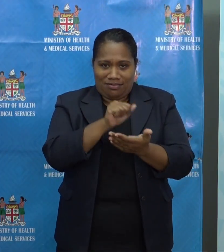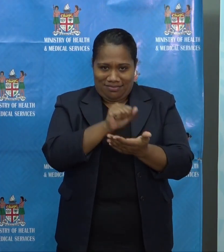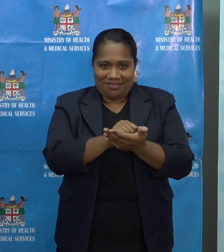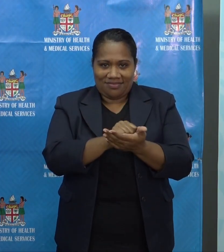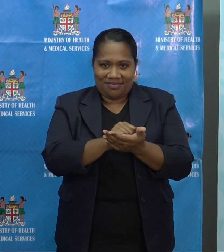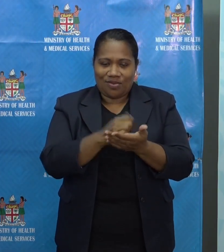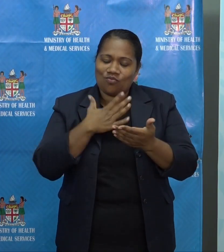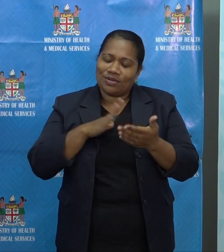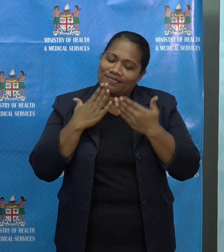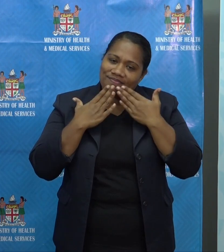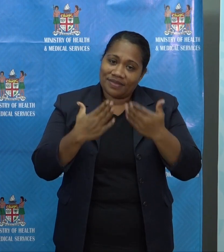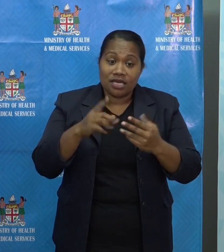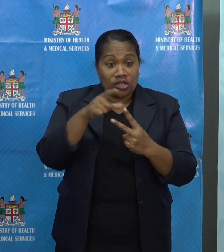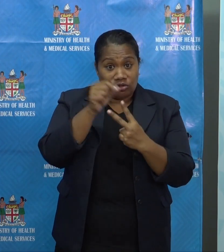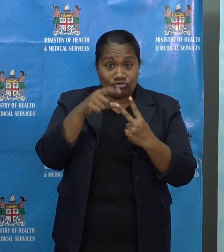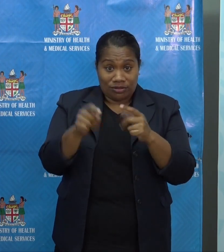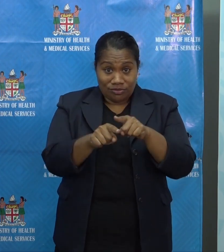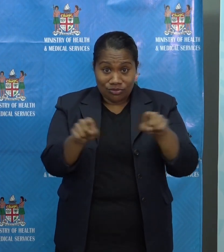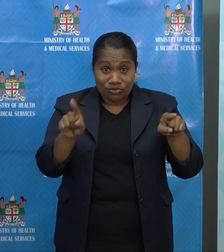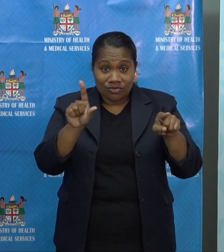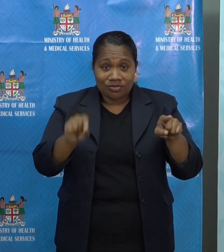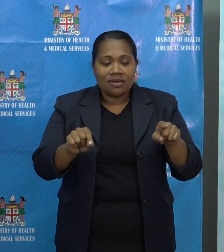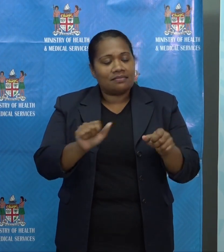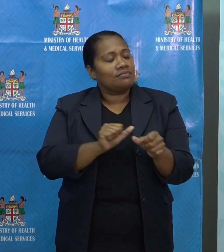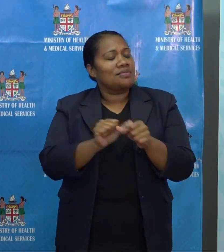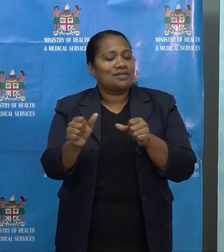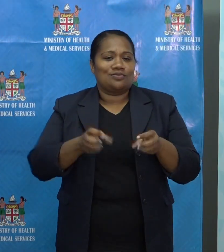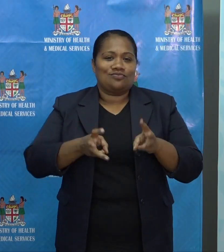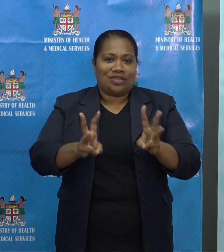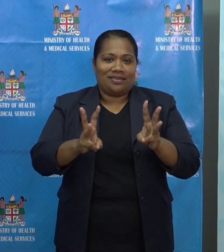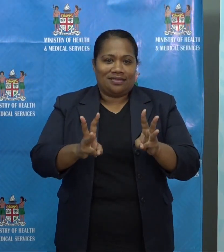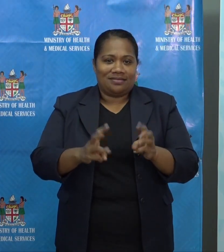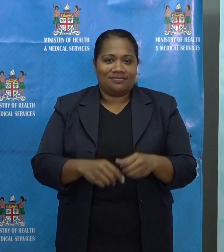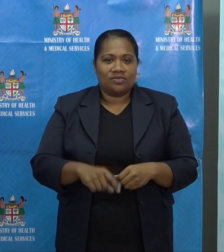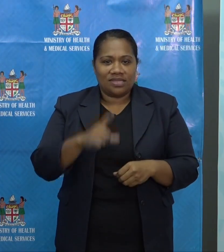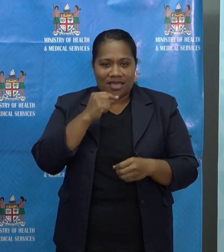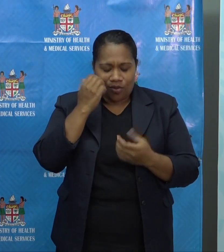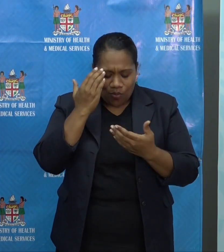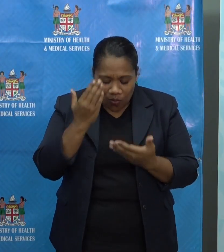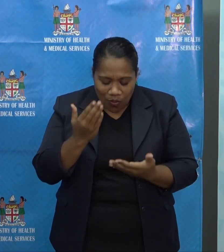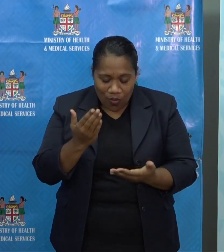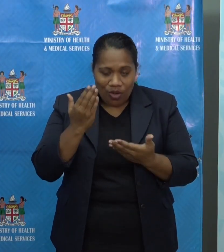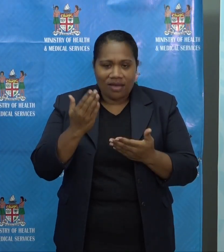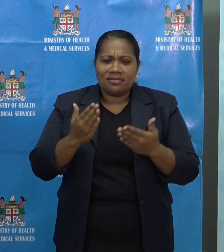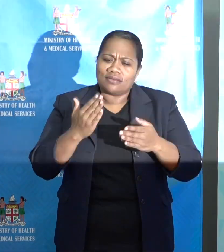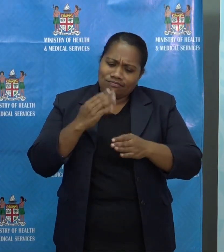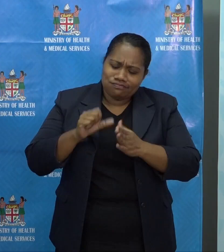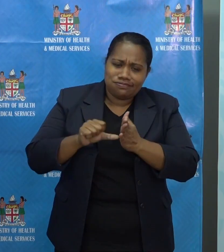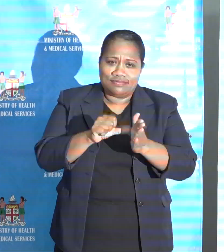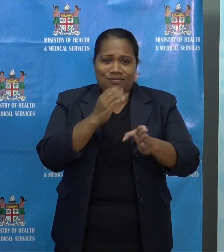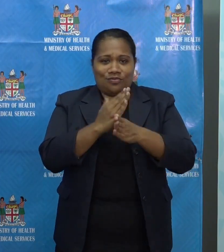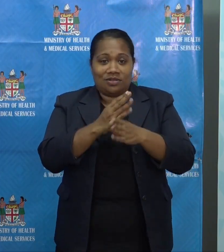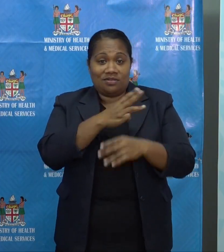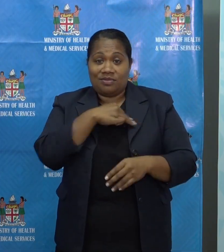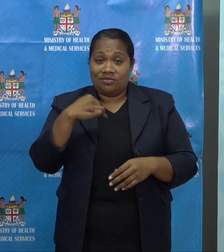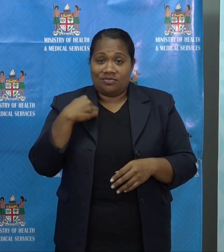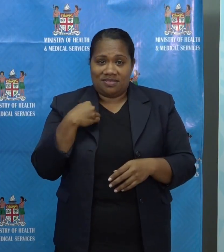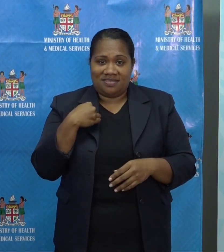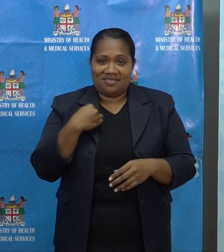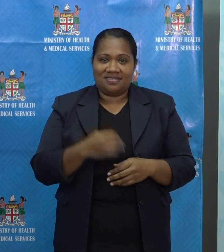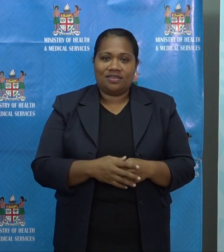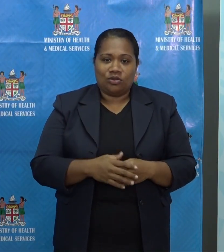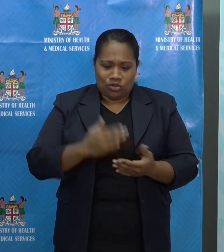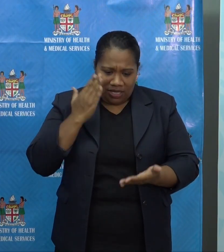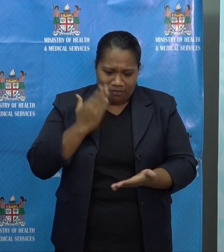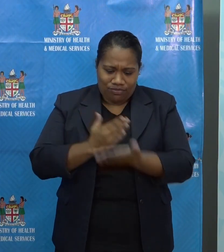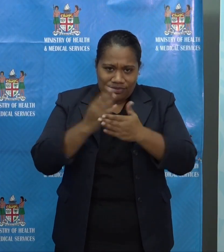The choice you made is the best way you can honor the hard work of the ministry to stop this virus from crippling Fiji